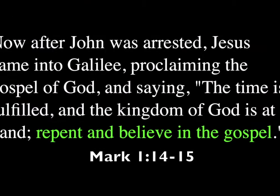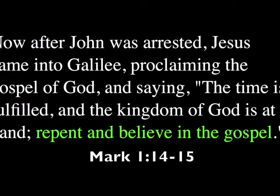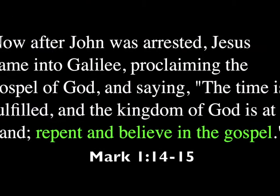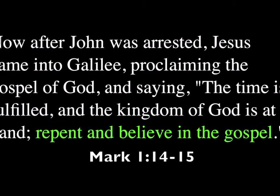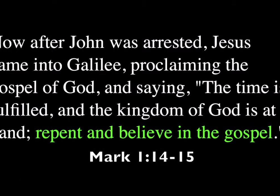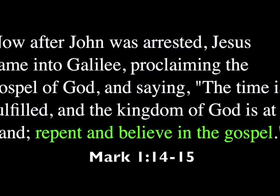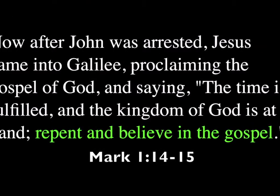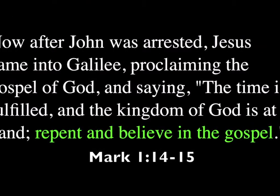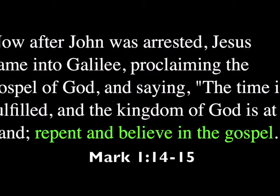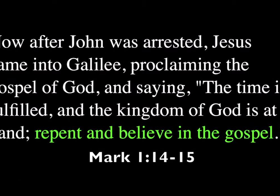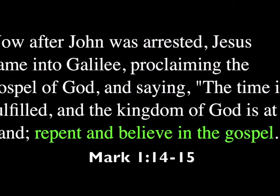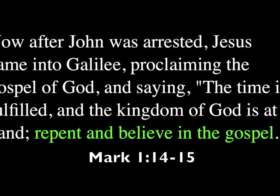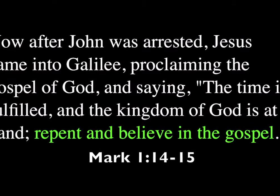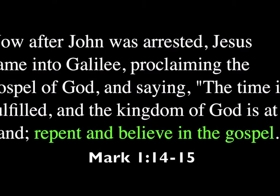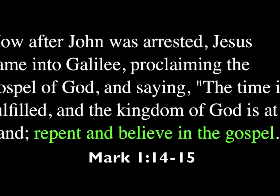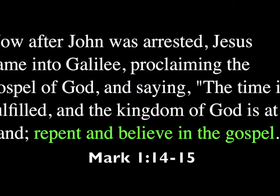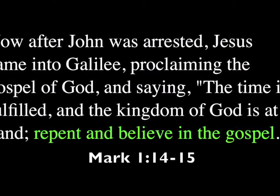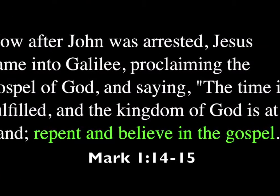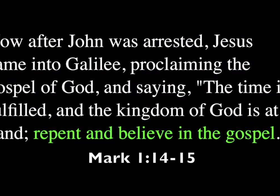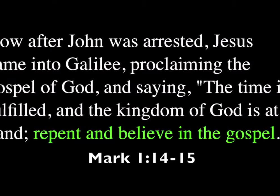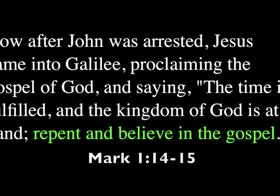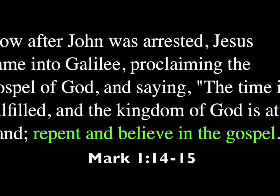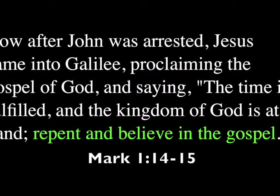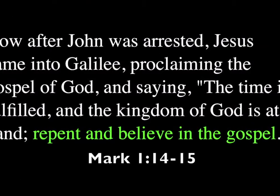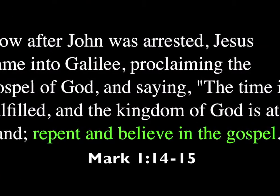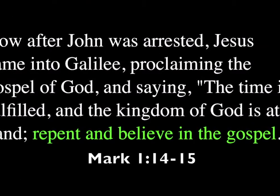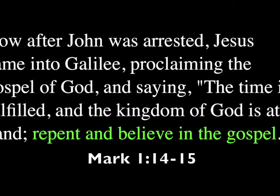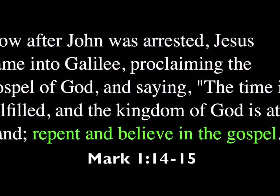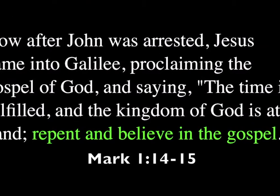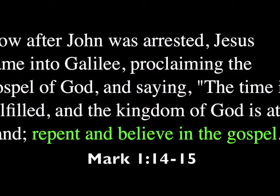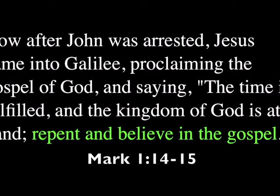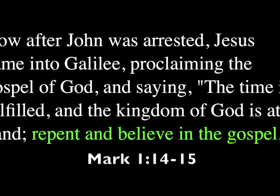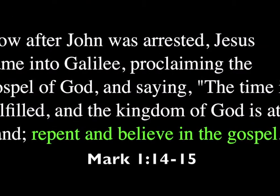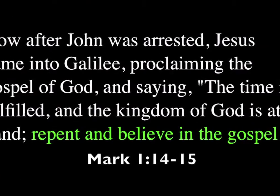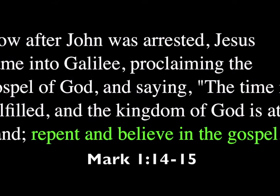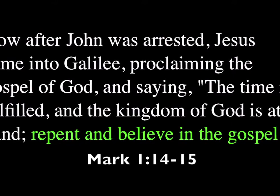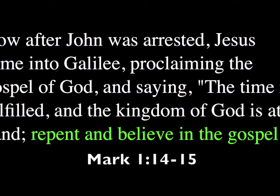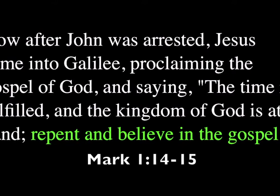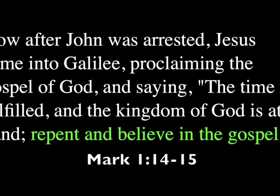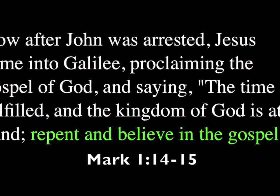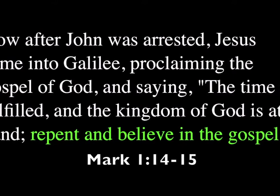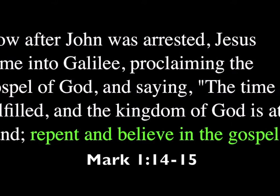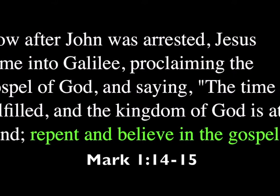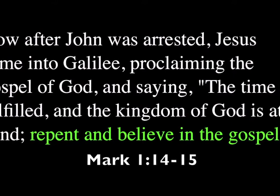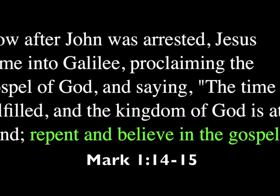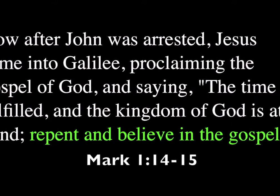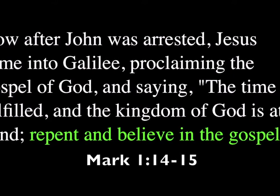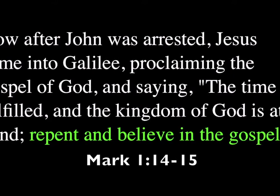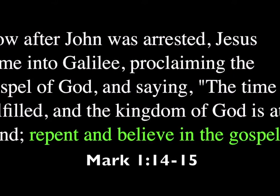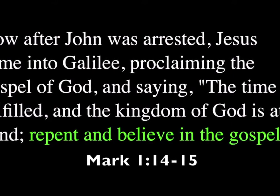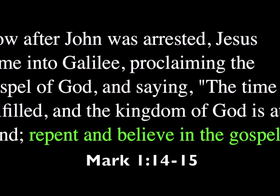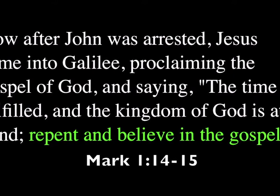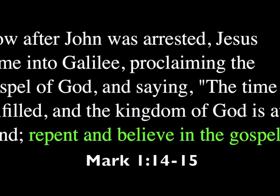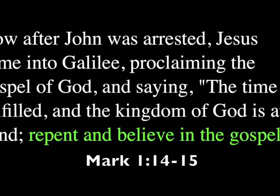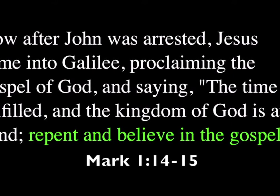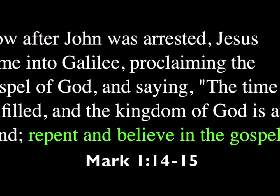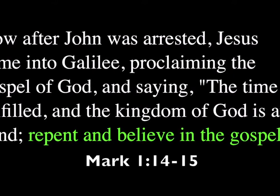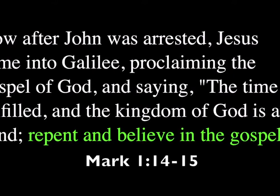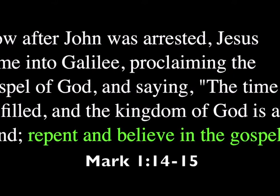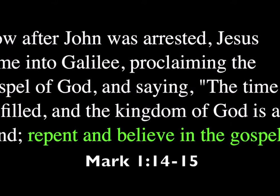Now, after John was arrested, Jesus came into Galilee, proclaiming the gospel of God and saying, the time is fulfilled and the kingdom of